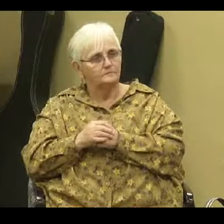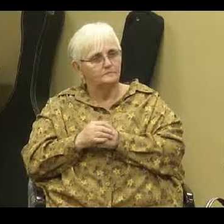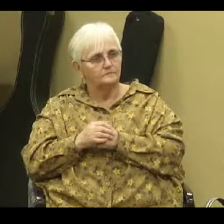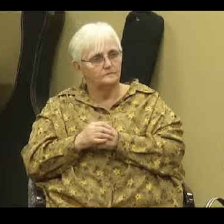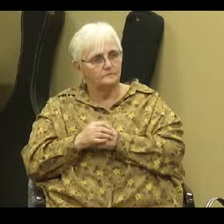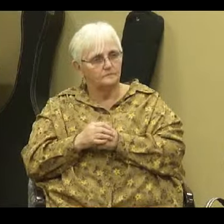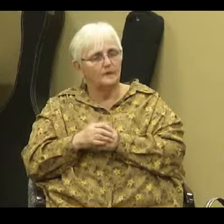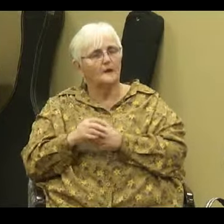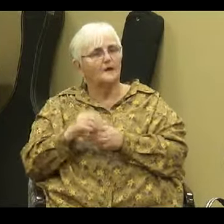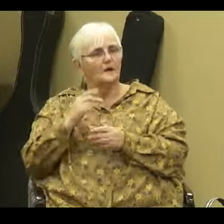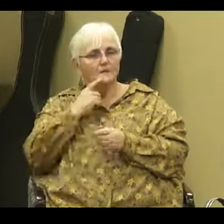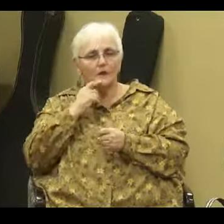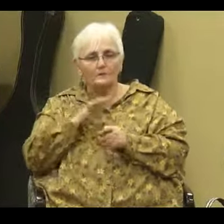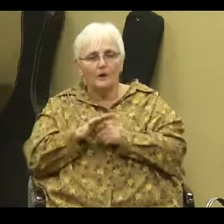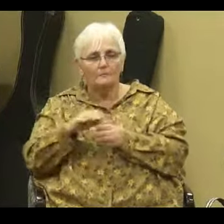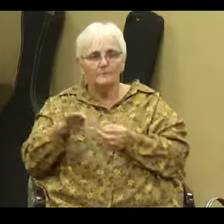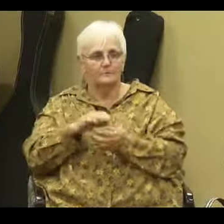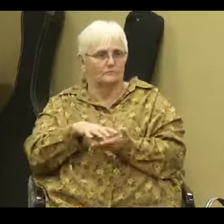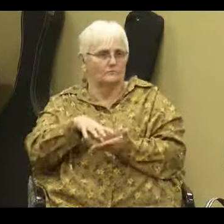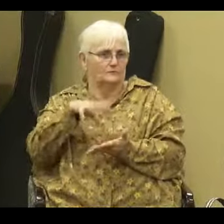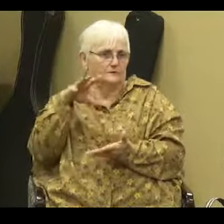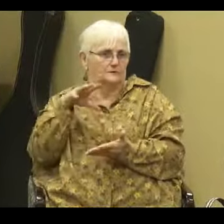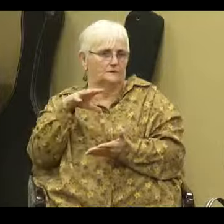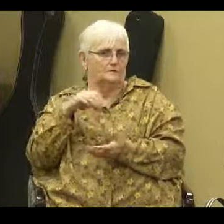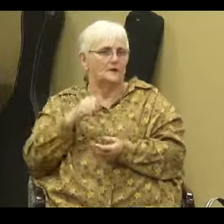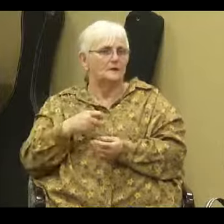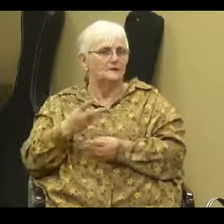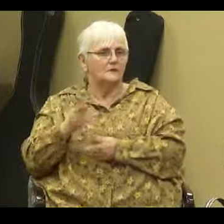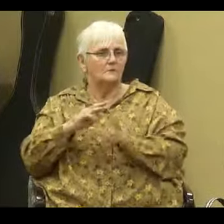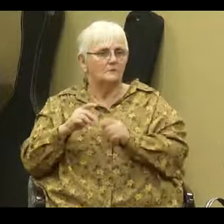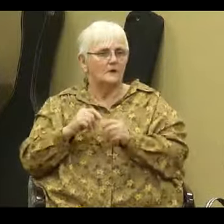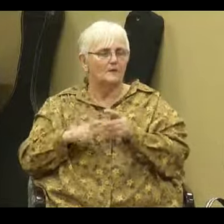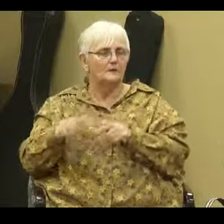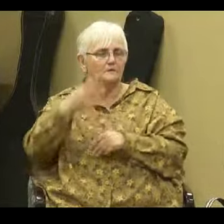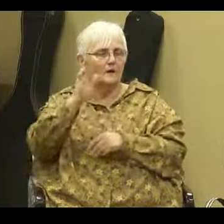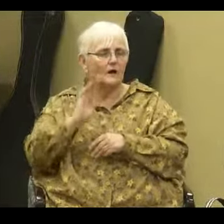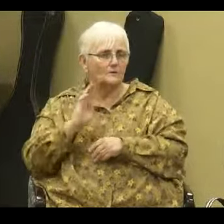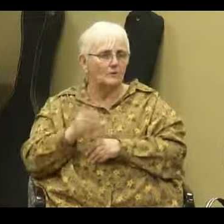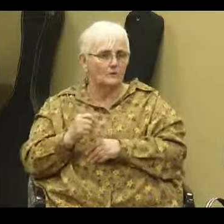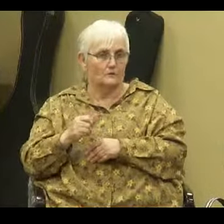The promise of riches. I've seen people leave God's will because they're going to make more money.